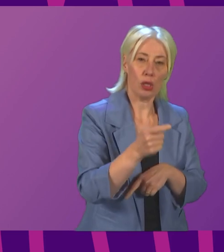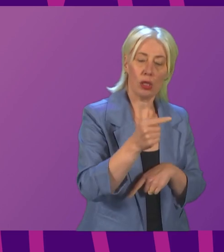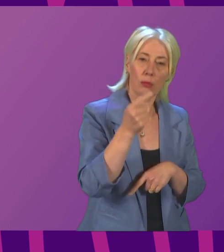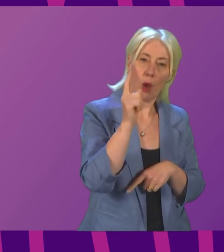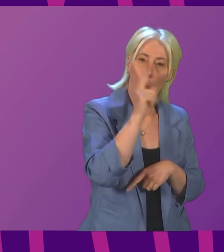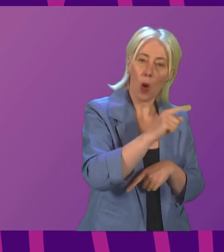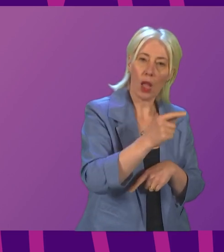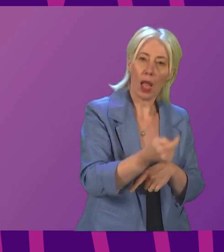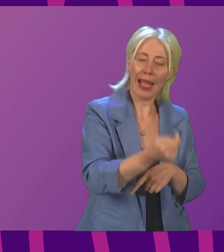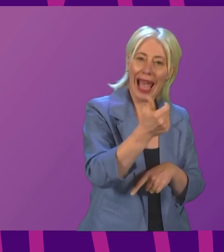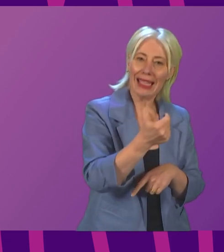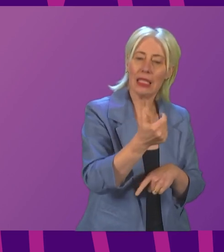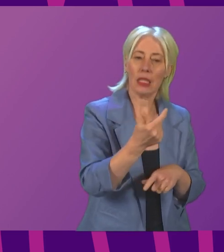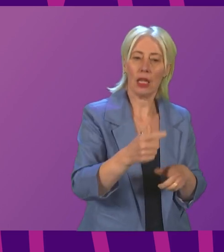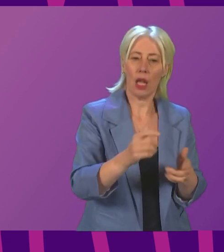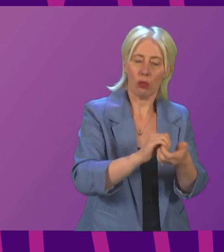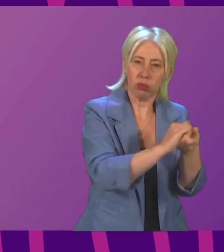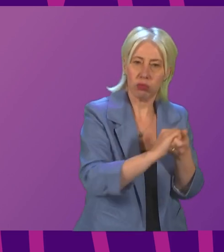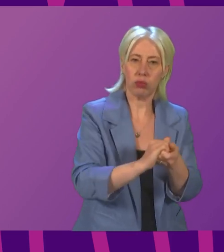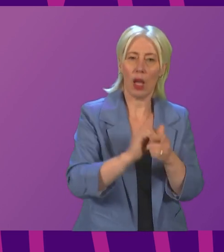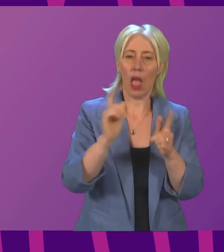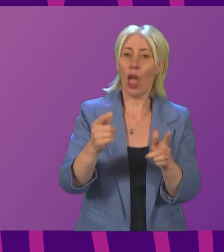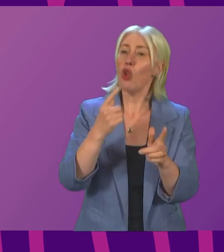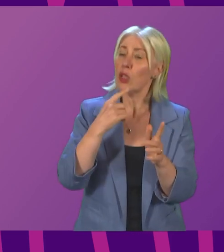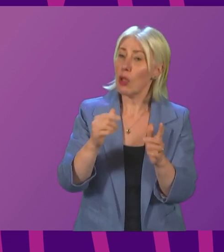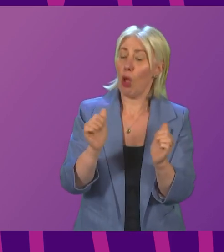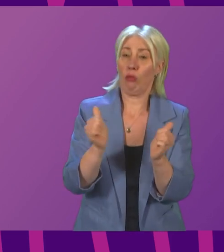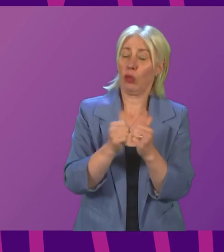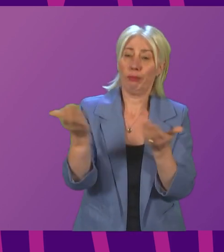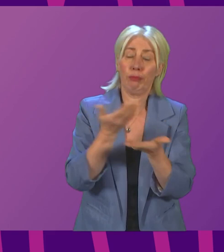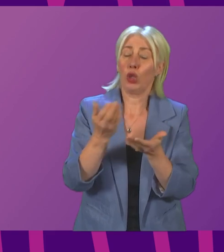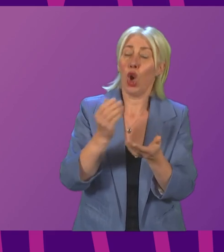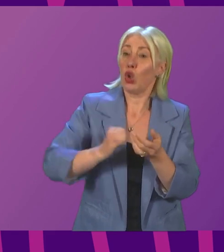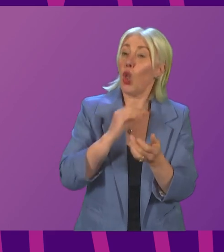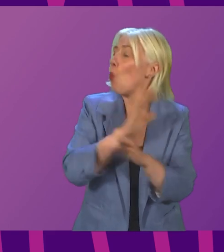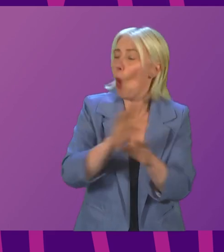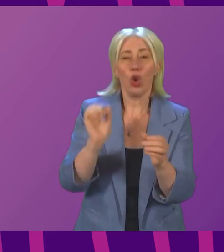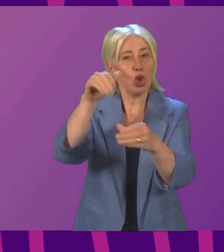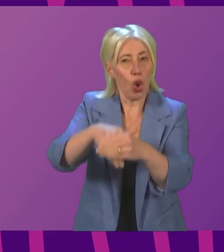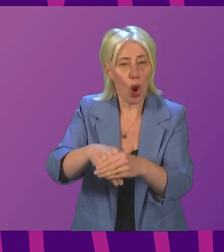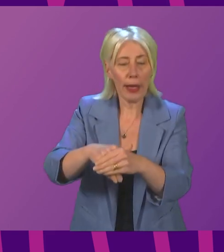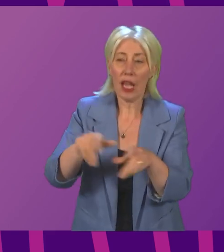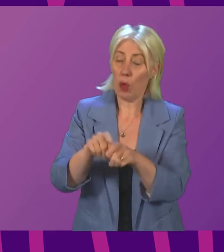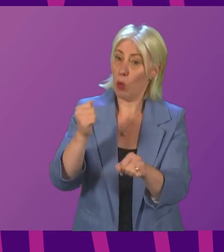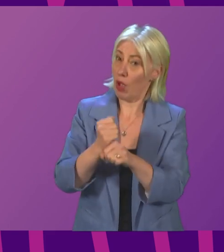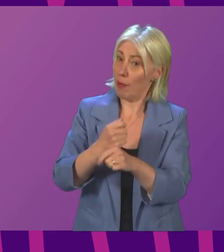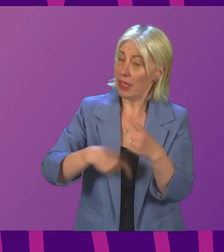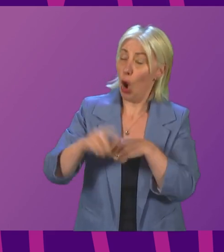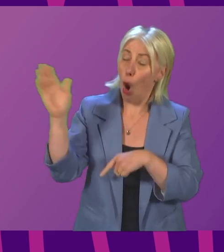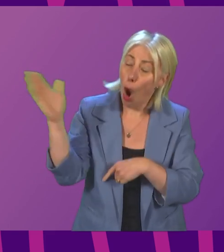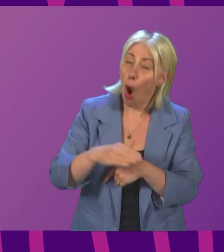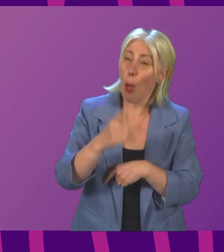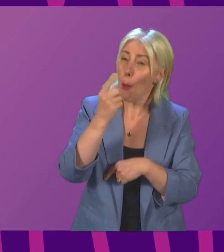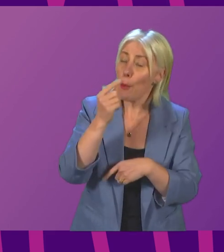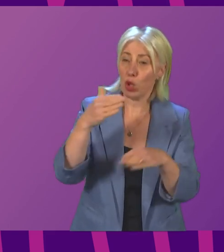First Minister reassure them her discussions have finished and Scotland will not join, and guarantee that her government will ensure every possible job will transition